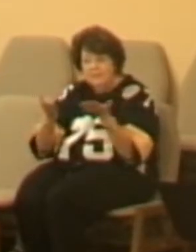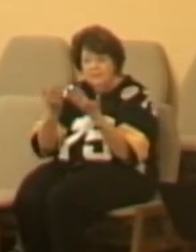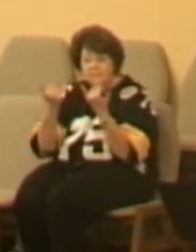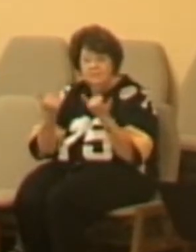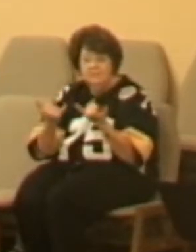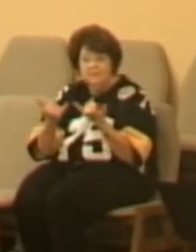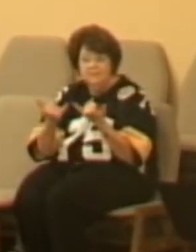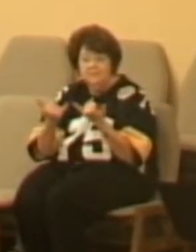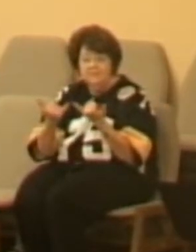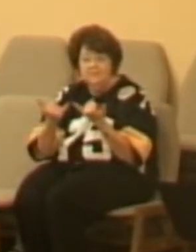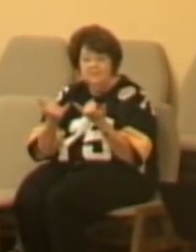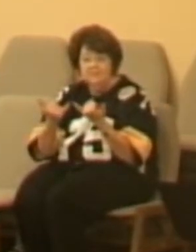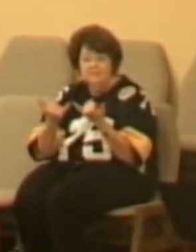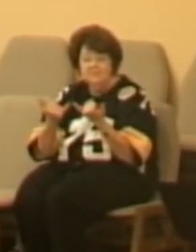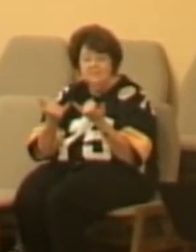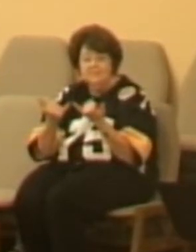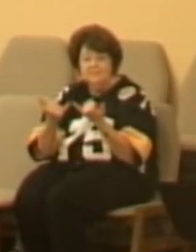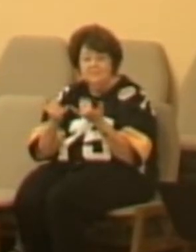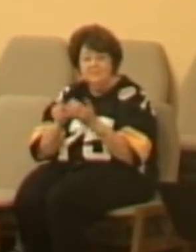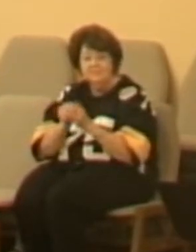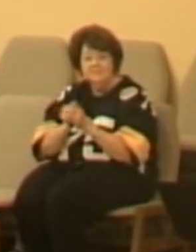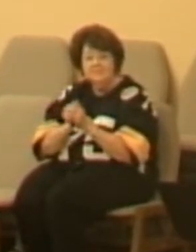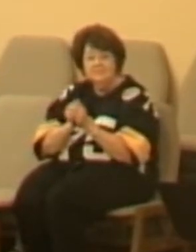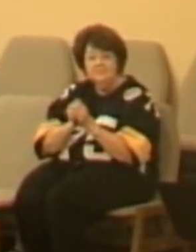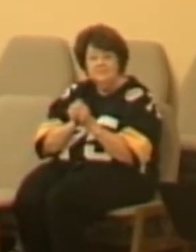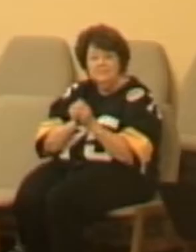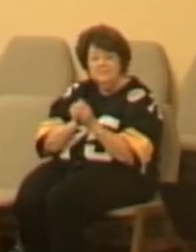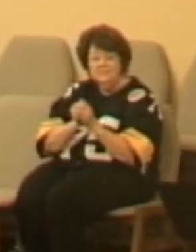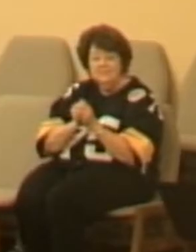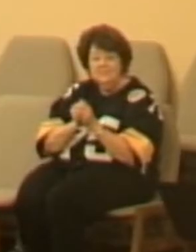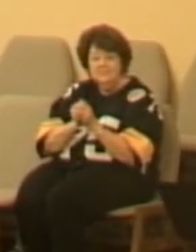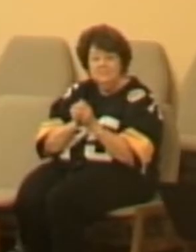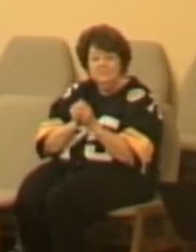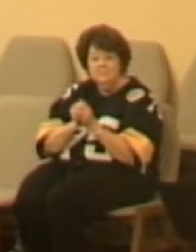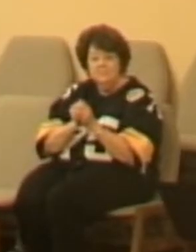now, Jesus says. Are you with me? Have you tracked with me?